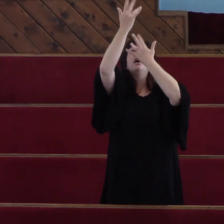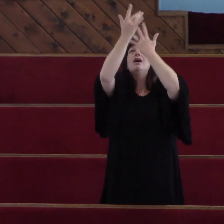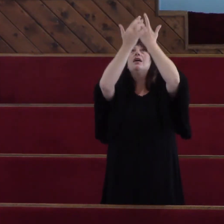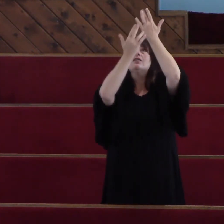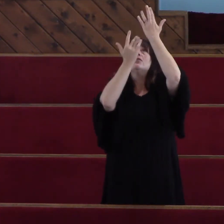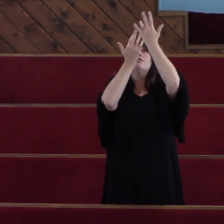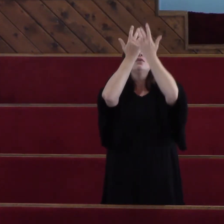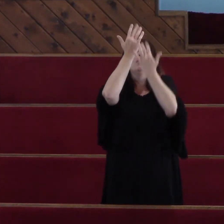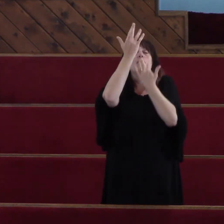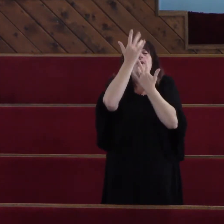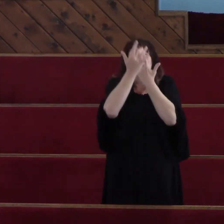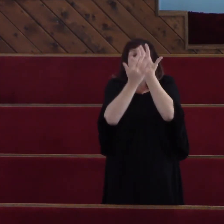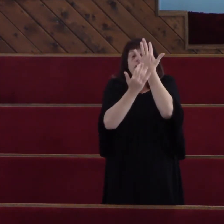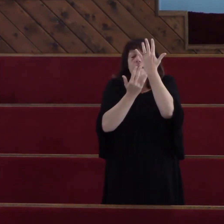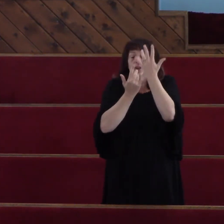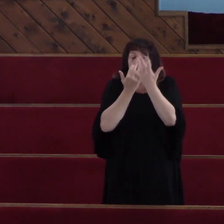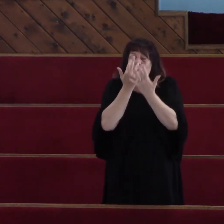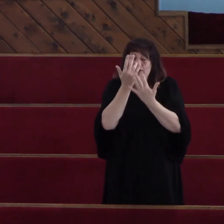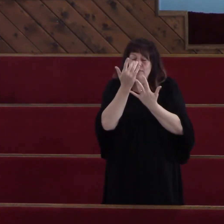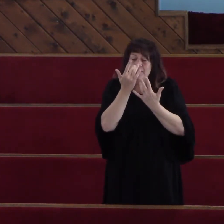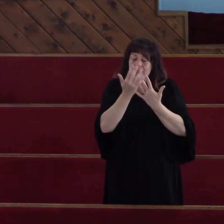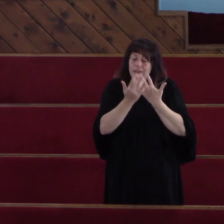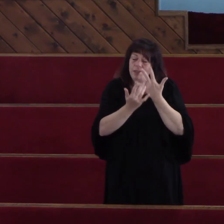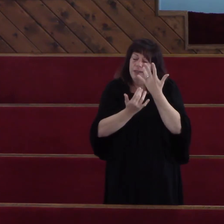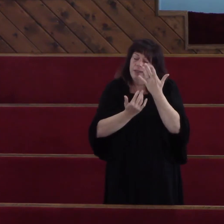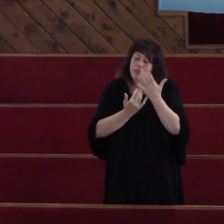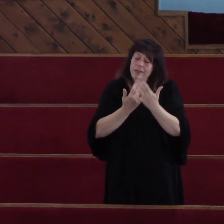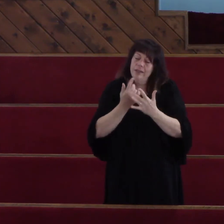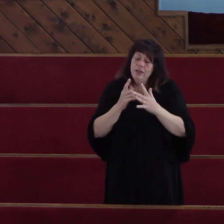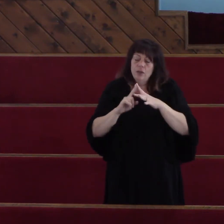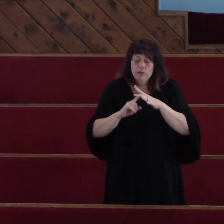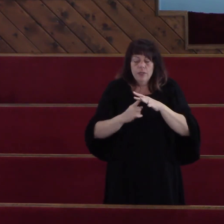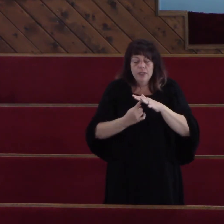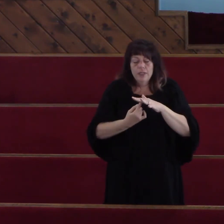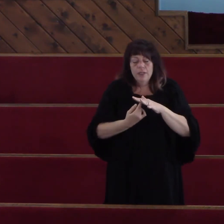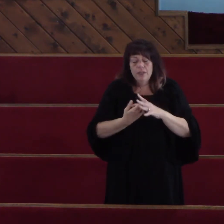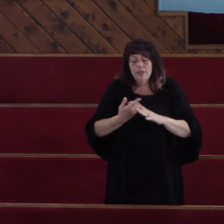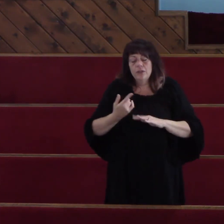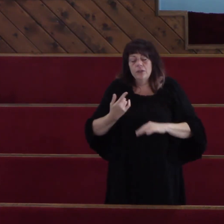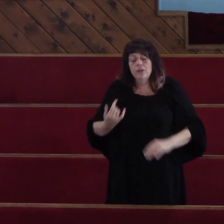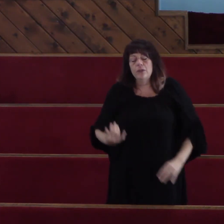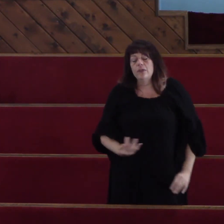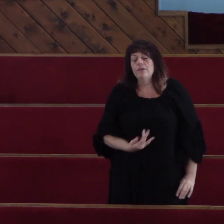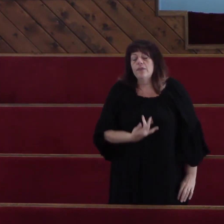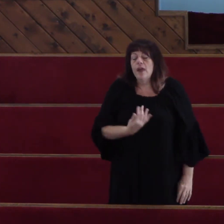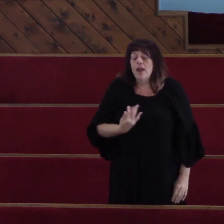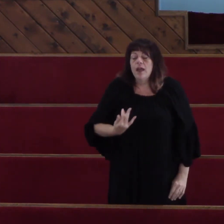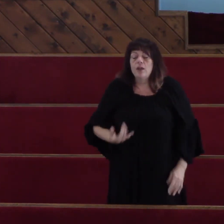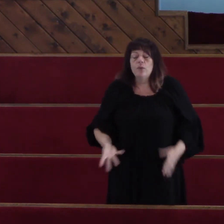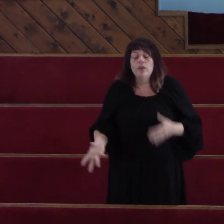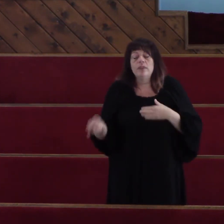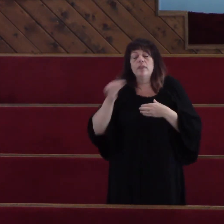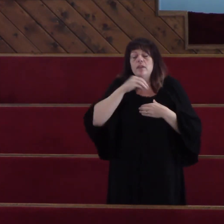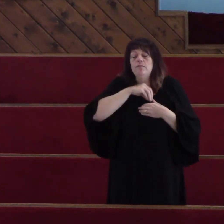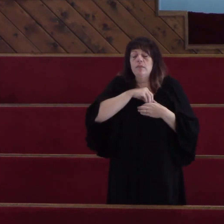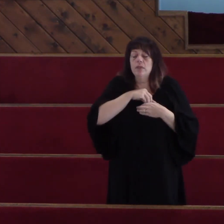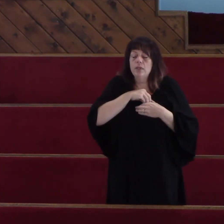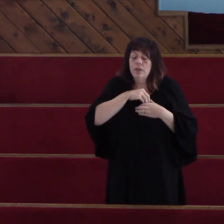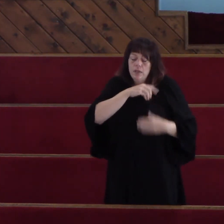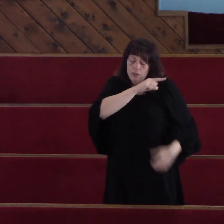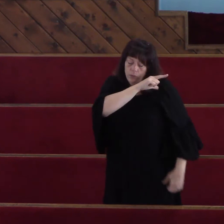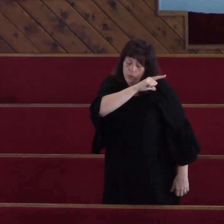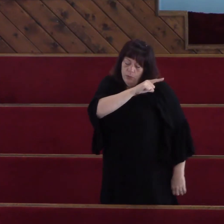down on me Rekindle the fire within